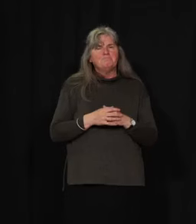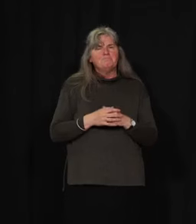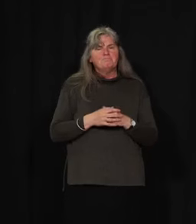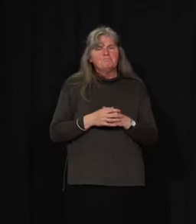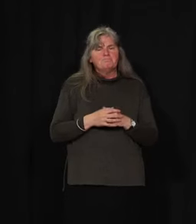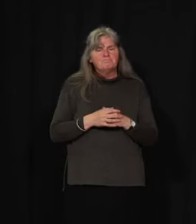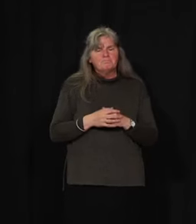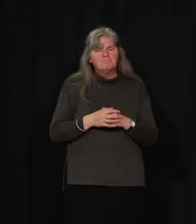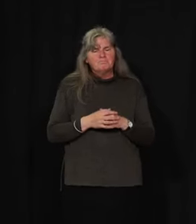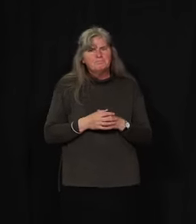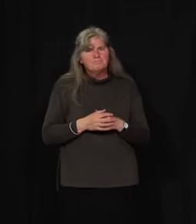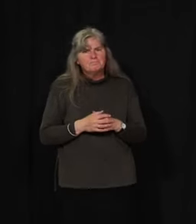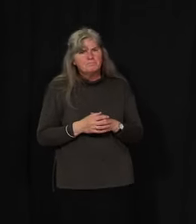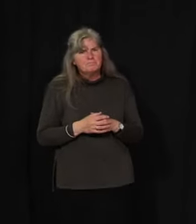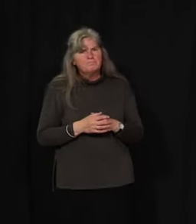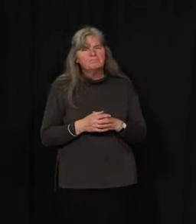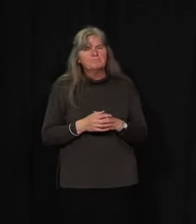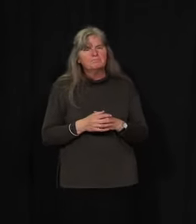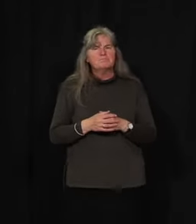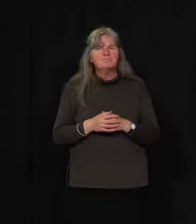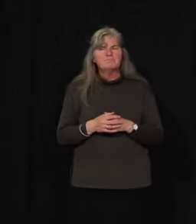and the client.